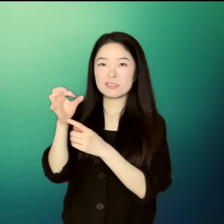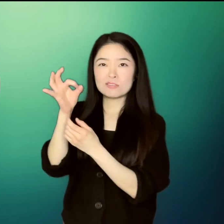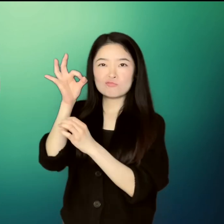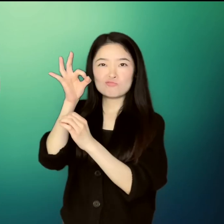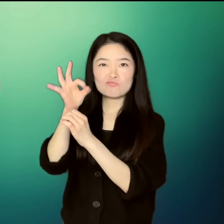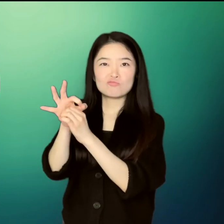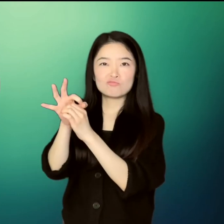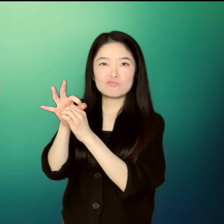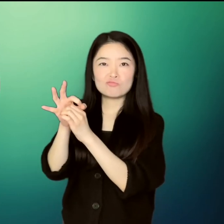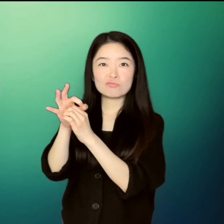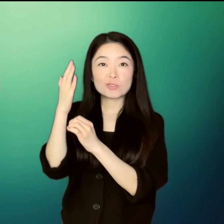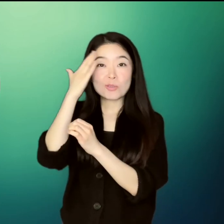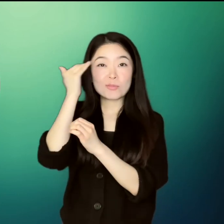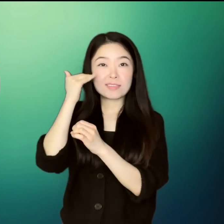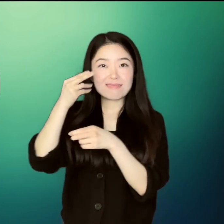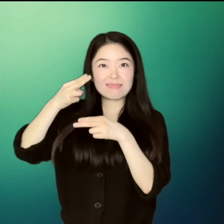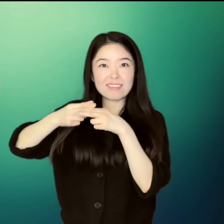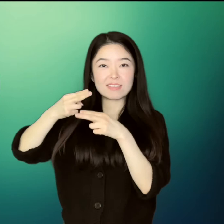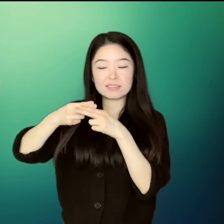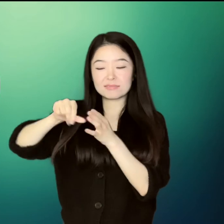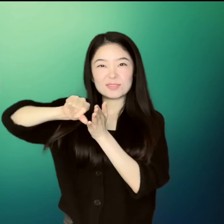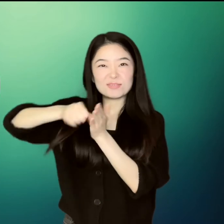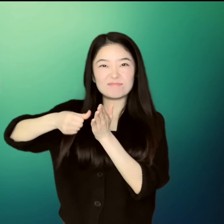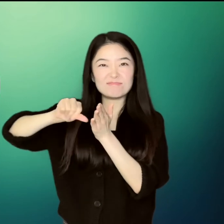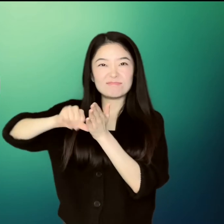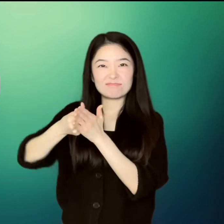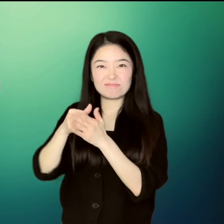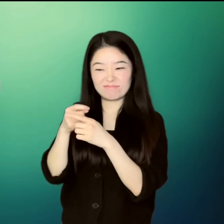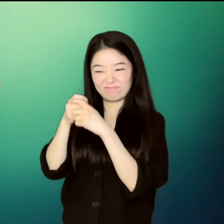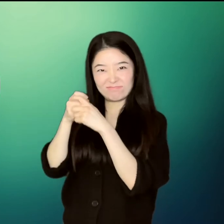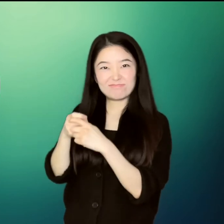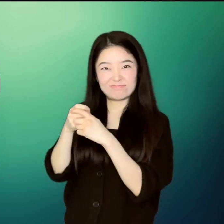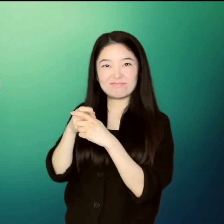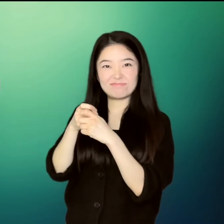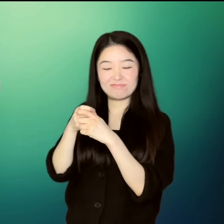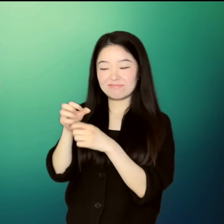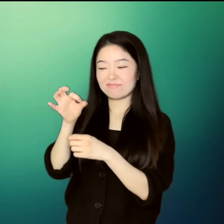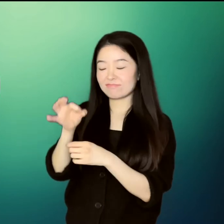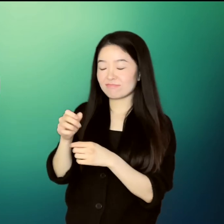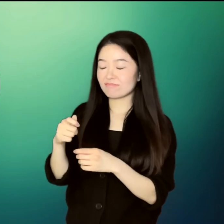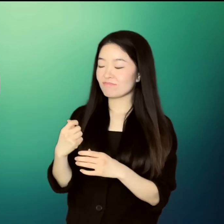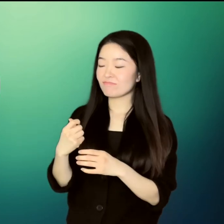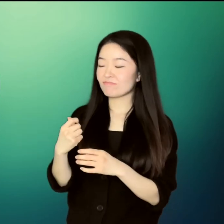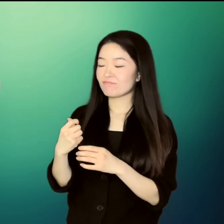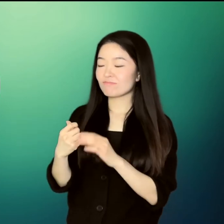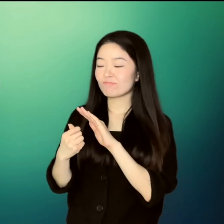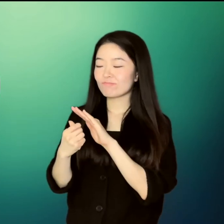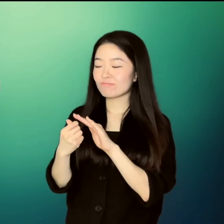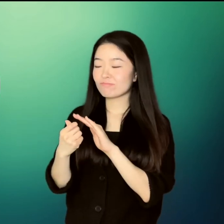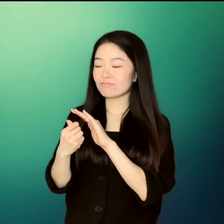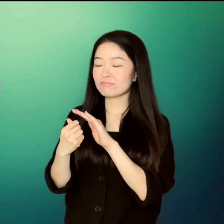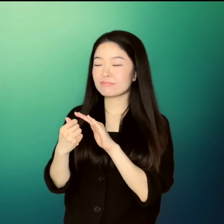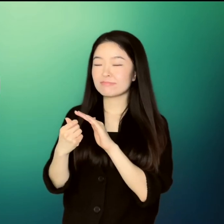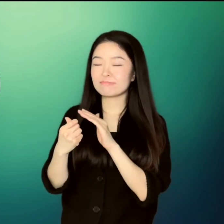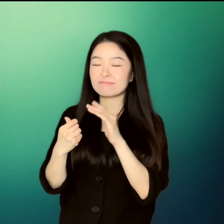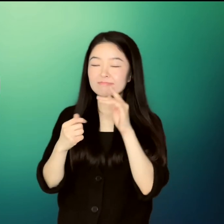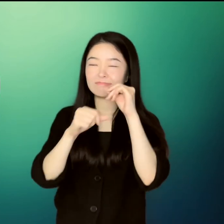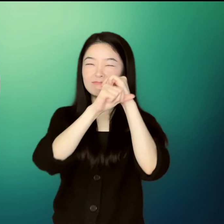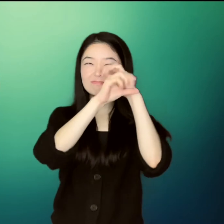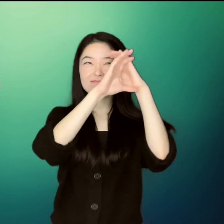As she ran her fingers along the grooves and ridges of the Korean characters, she pictured her